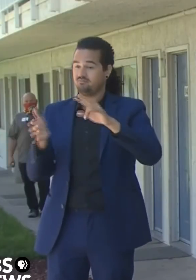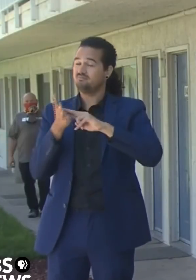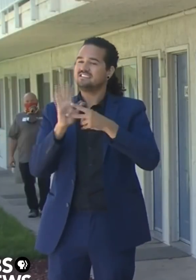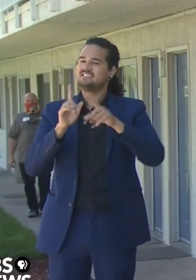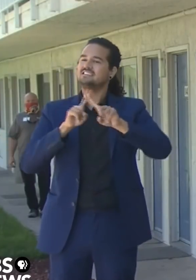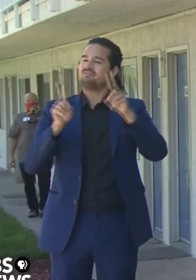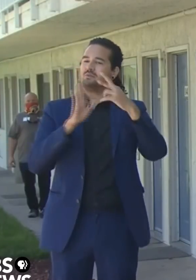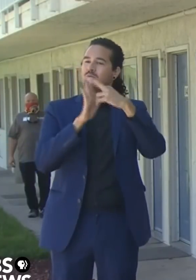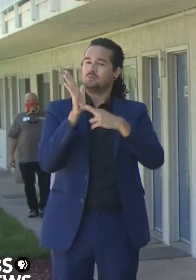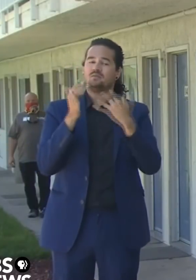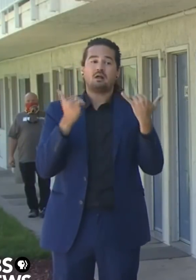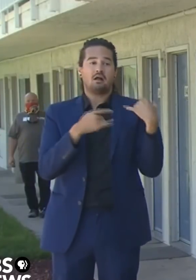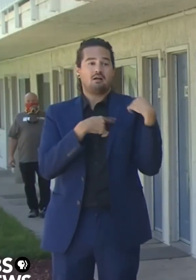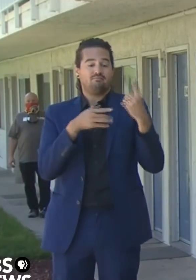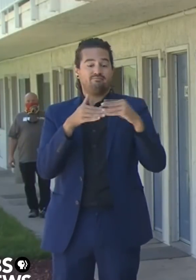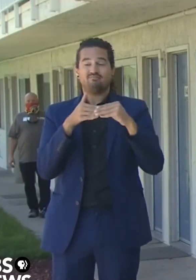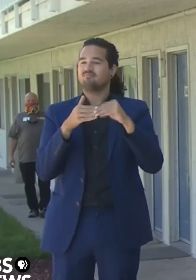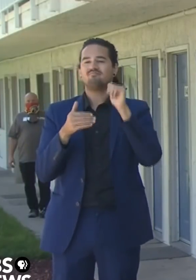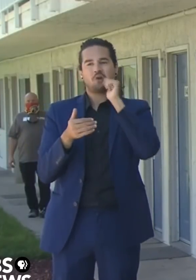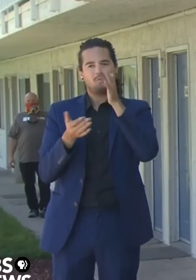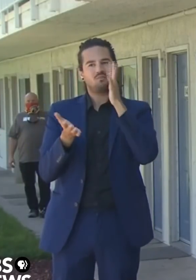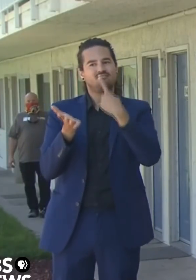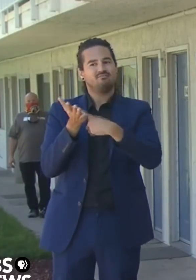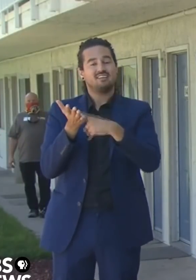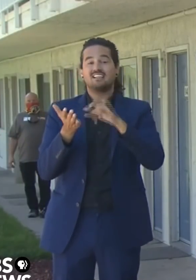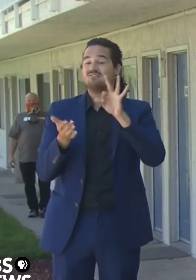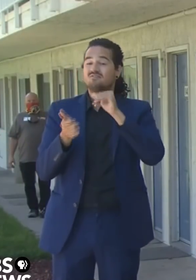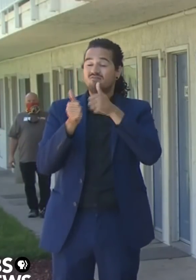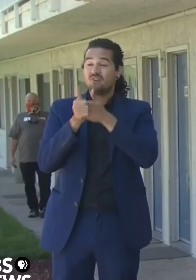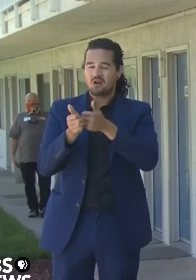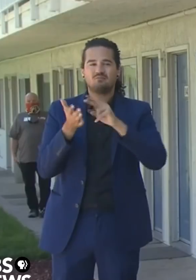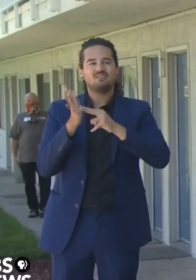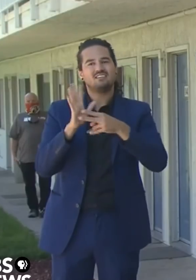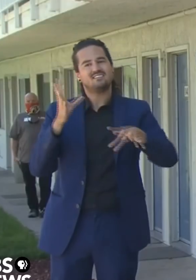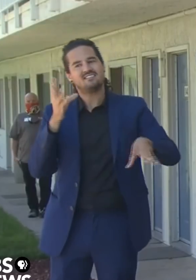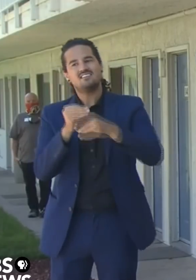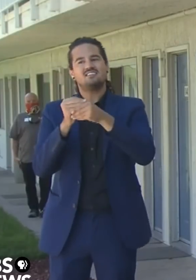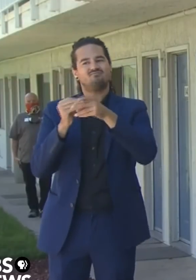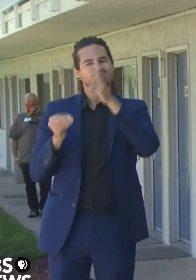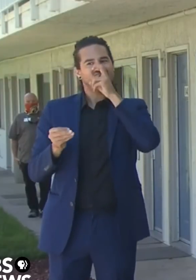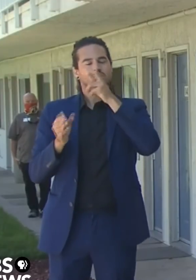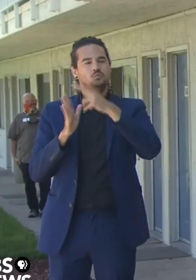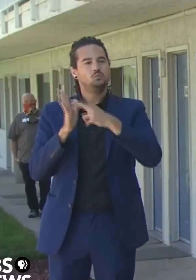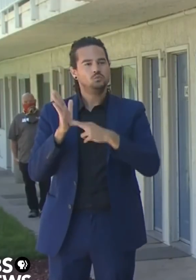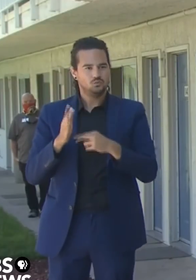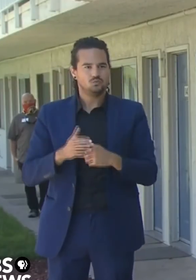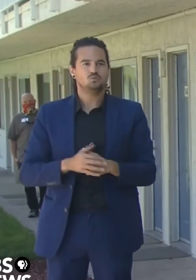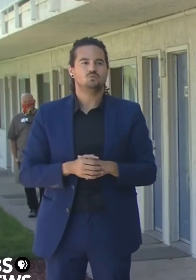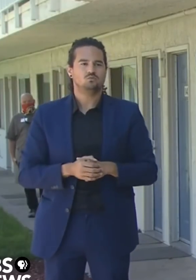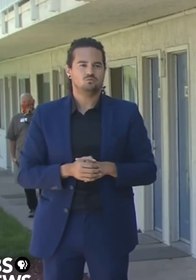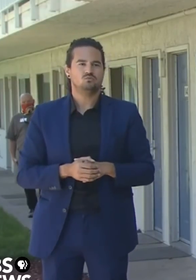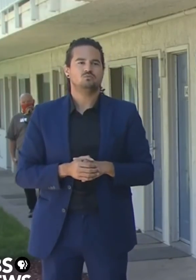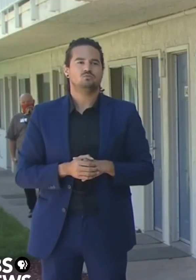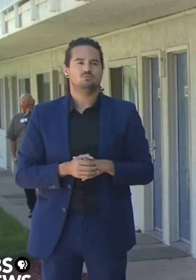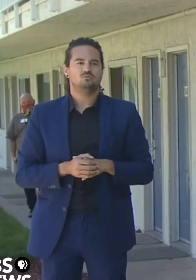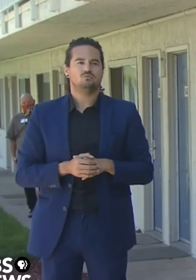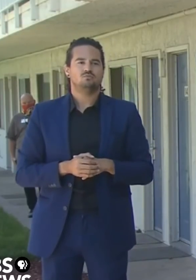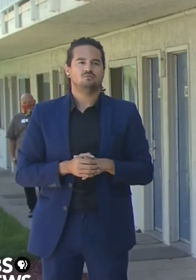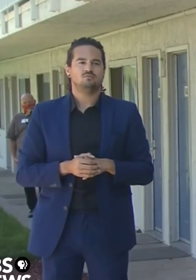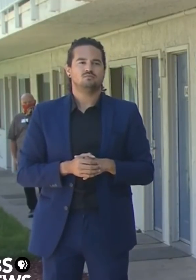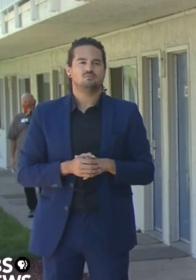recognize that the spread when you're not at home in indoor facilities is much more